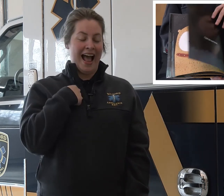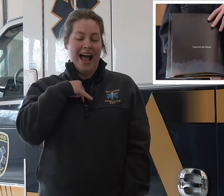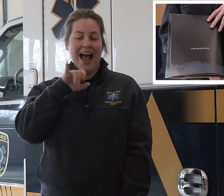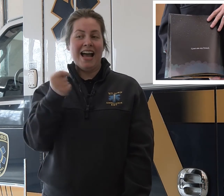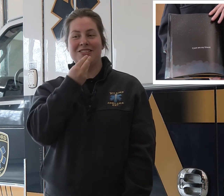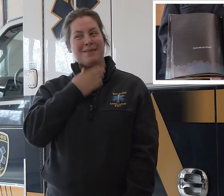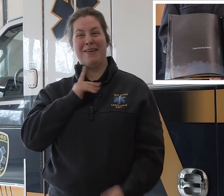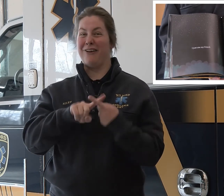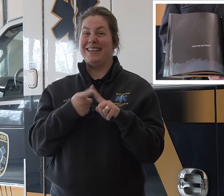I just ate my friend.